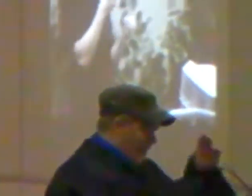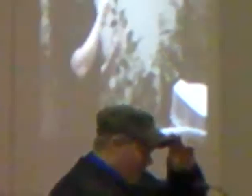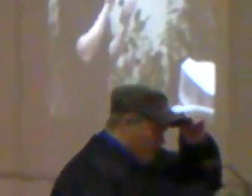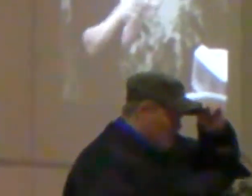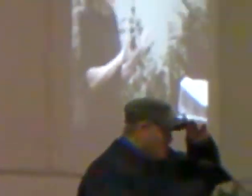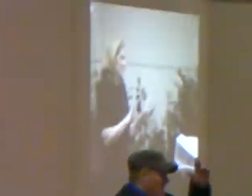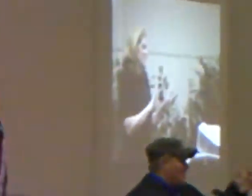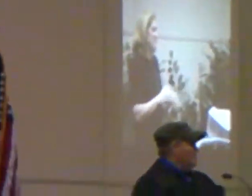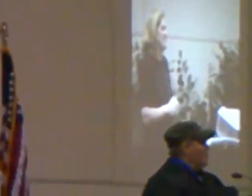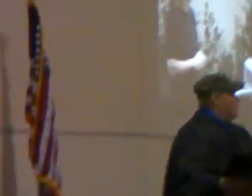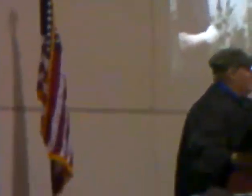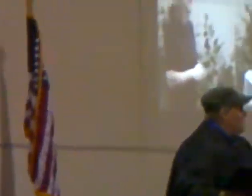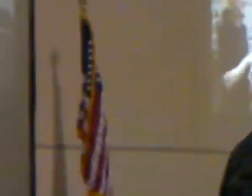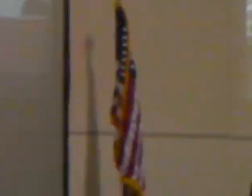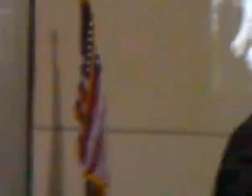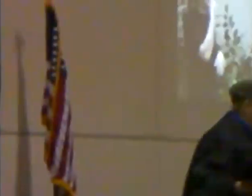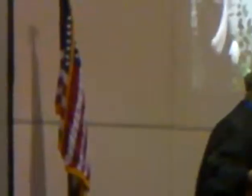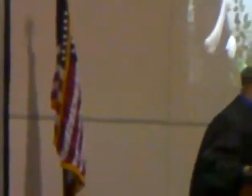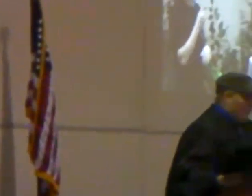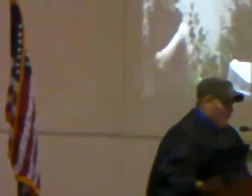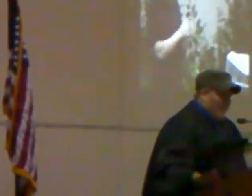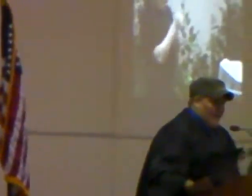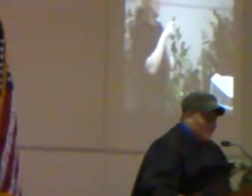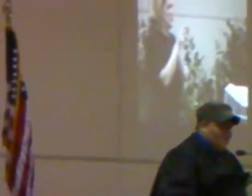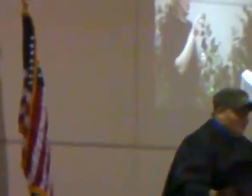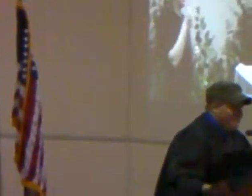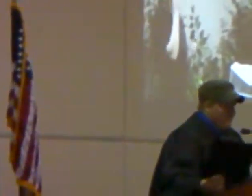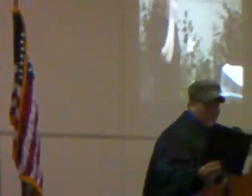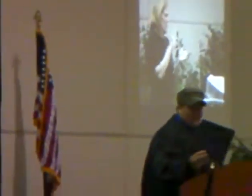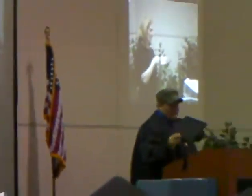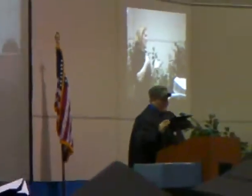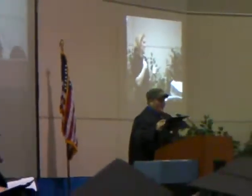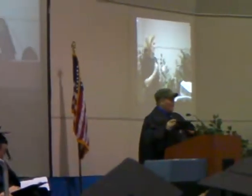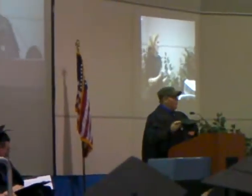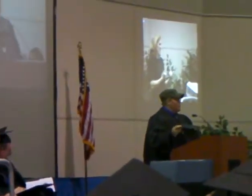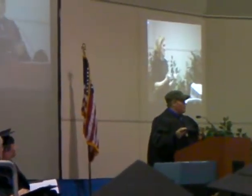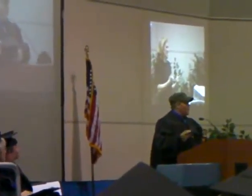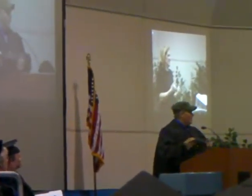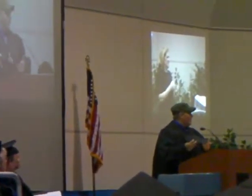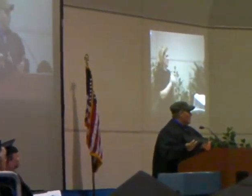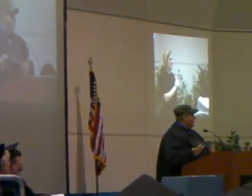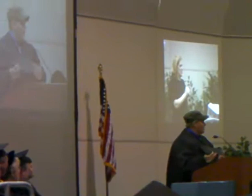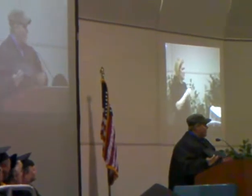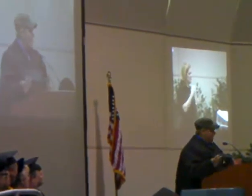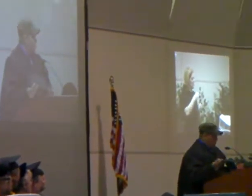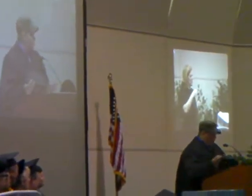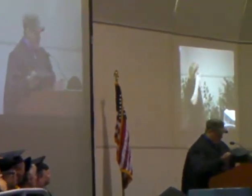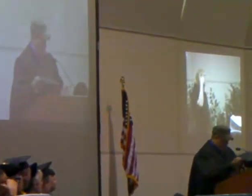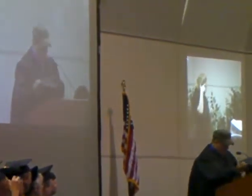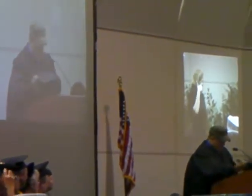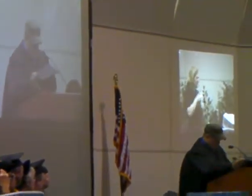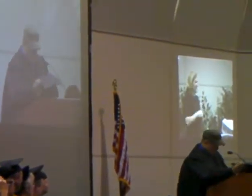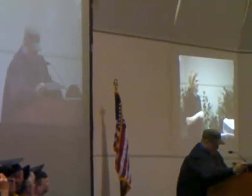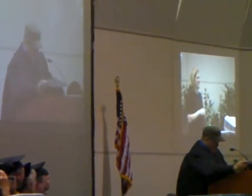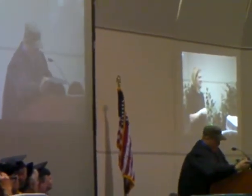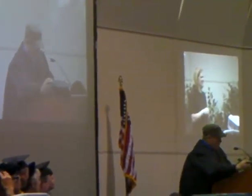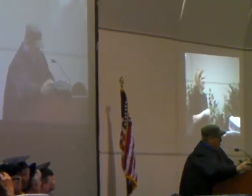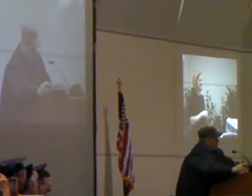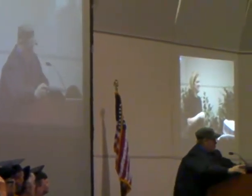That's better. Most of you guys can recognize who I am now with my green hat. This black hat wasn't doing my characteristic right.